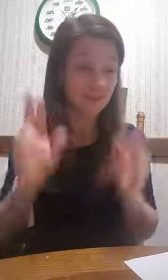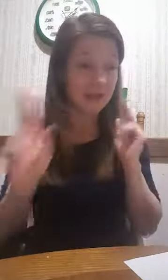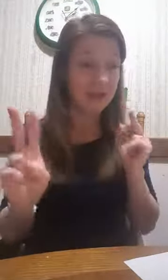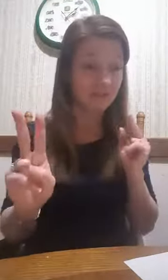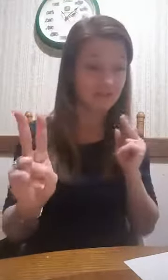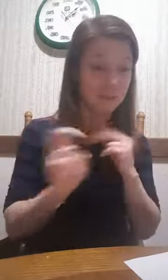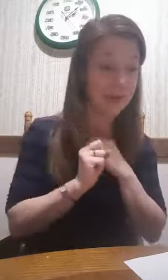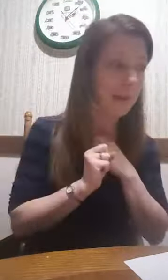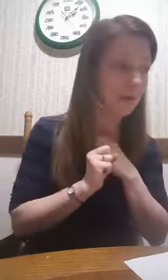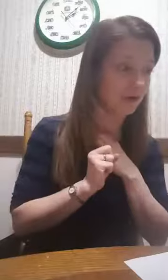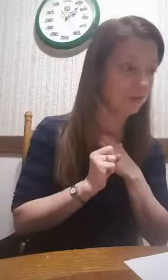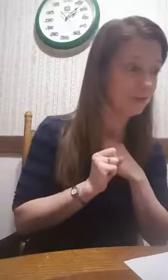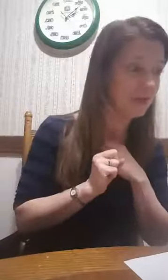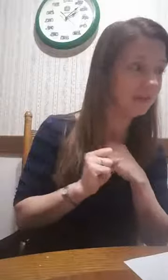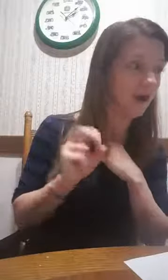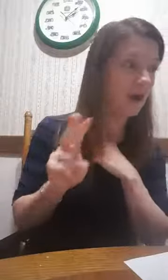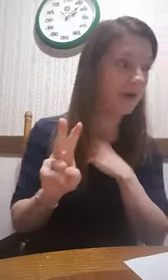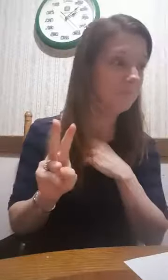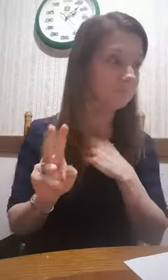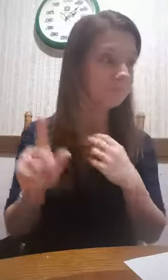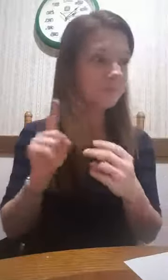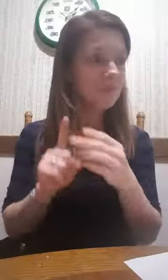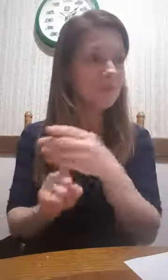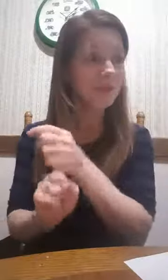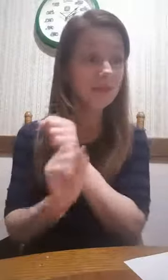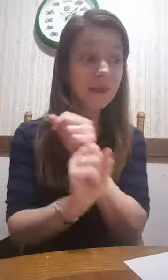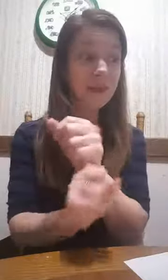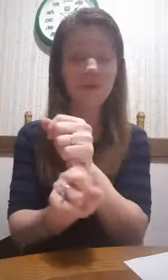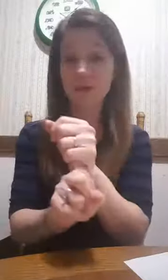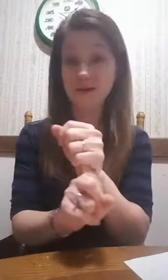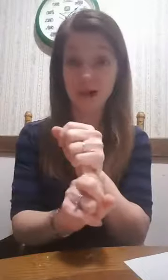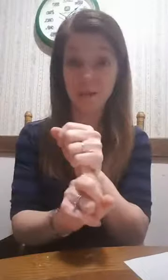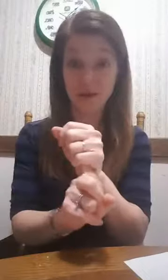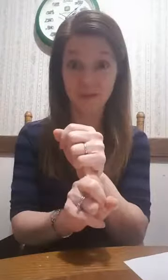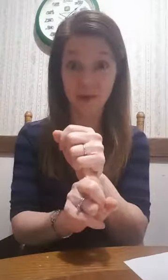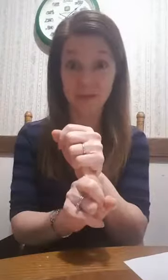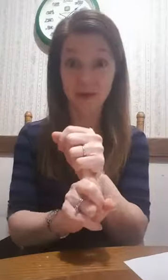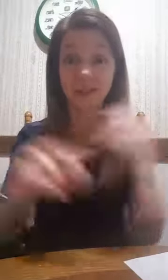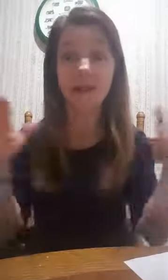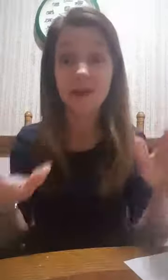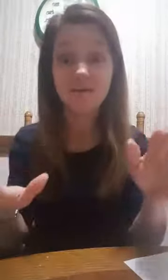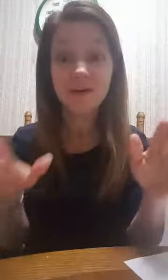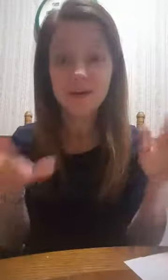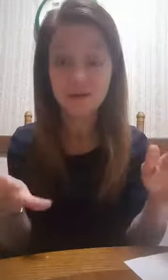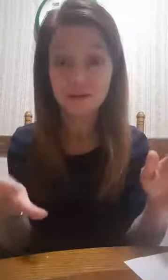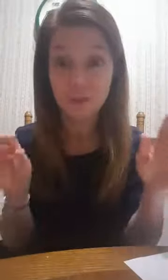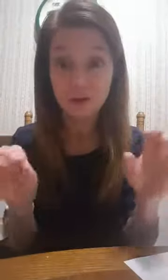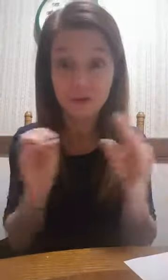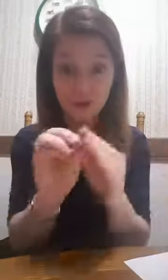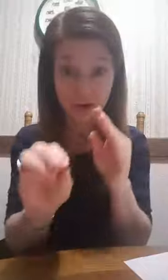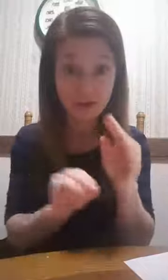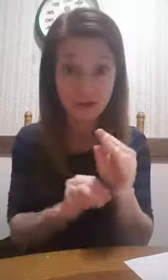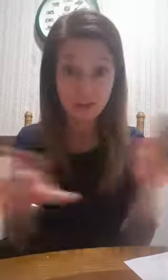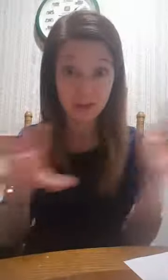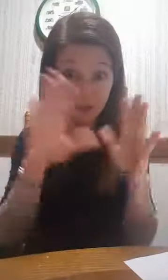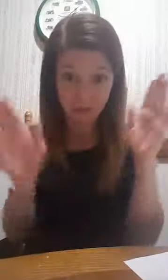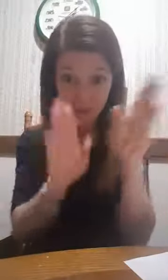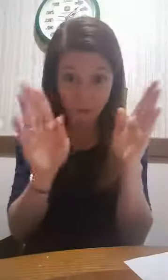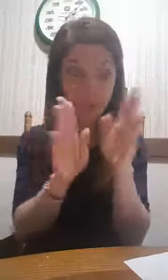so, tonight, just to recap, our two things are sleep at the right time and in the right amounts. And, I love to hear from you if you try the 90-minute cycles.